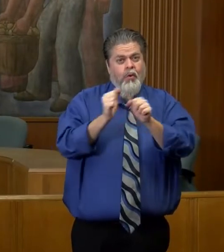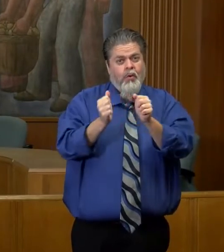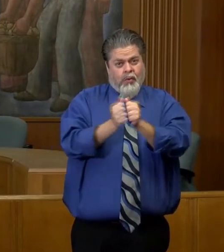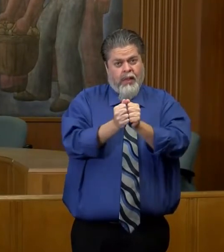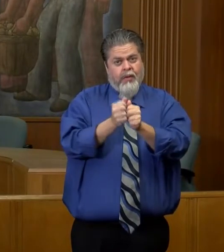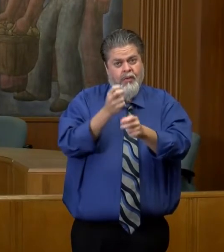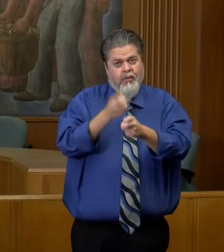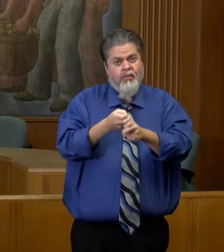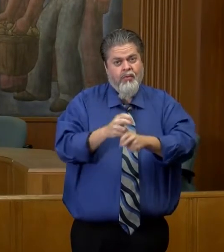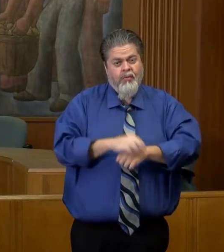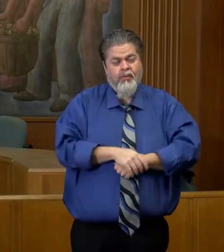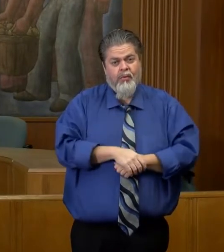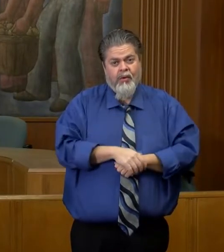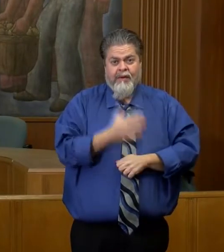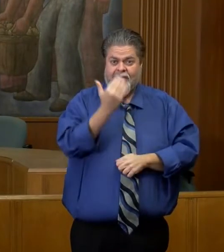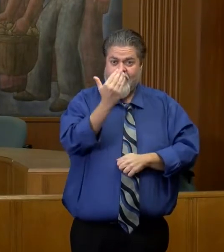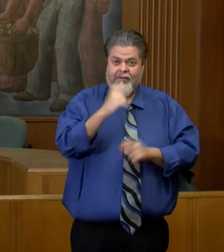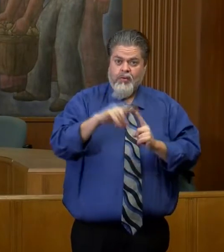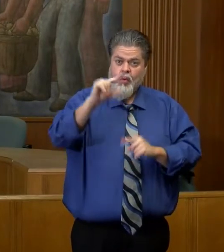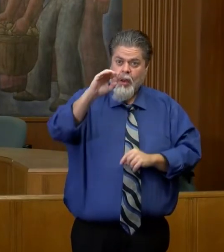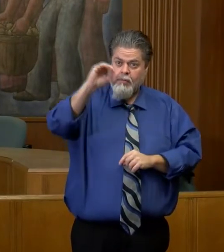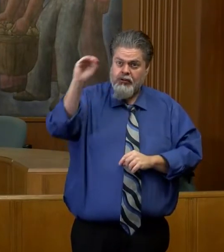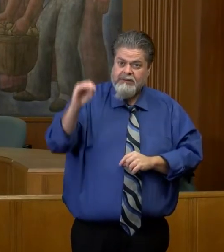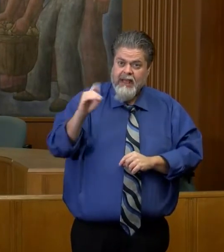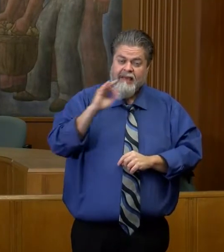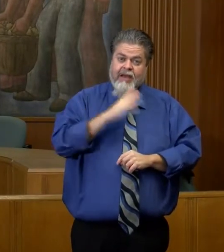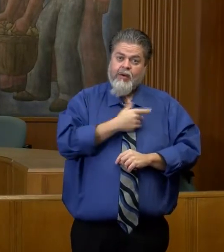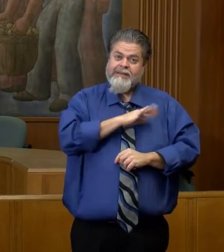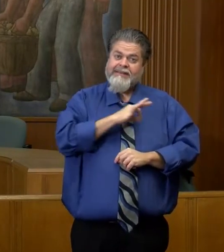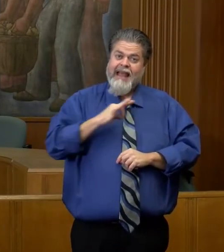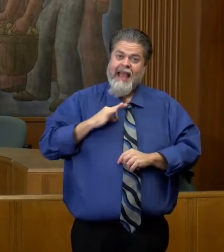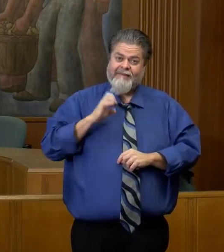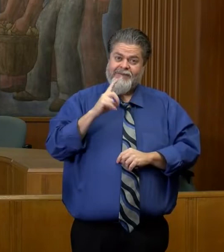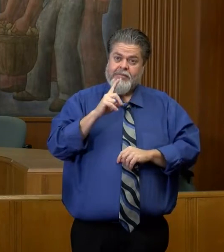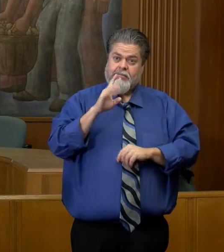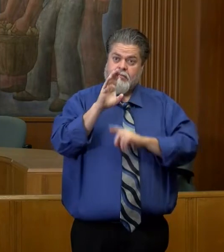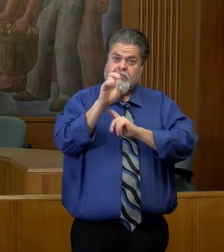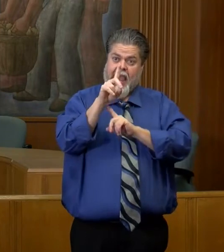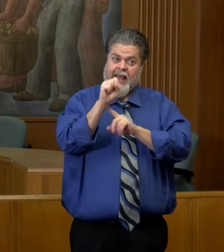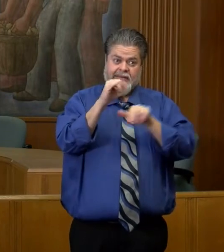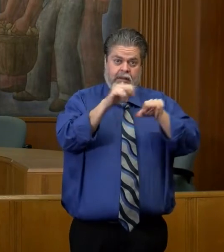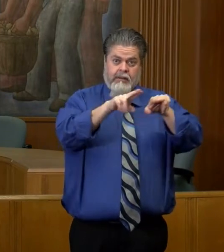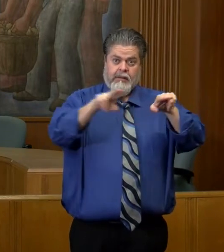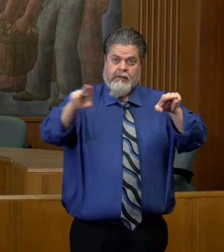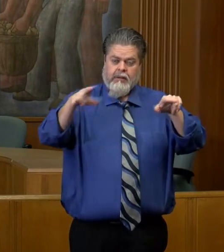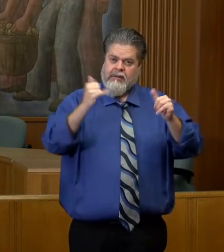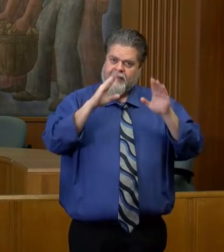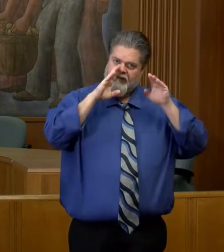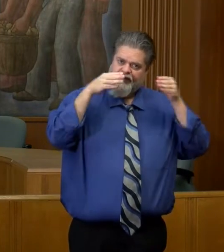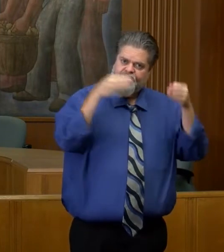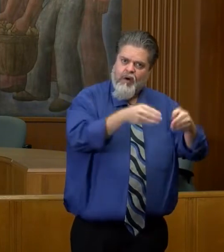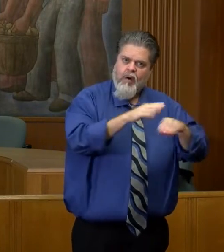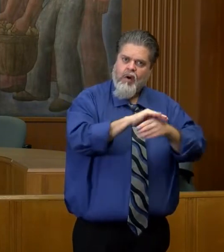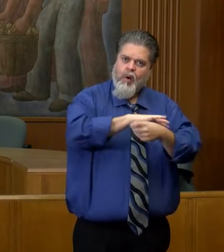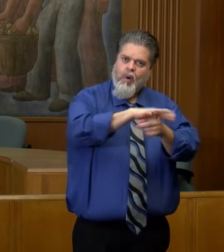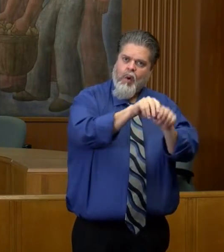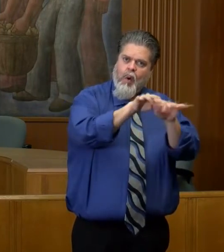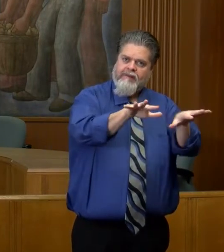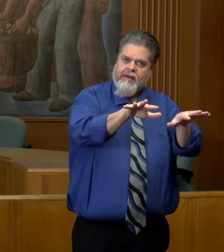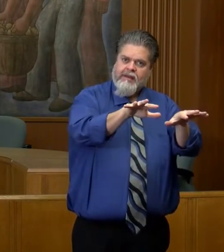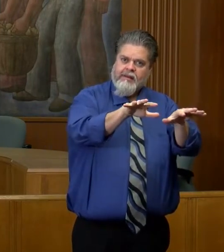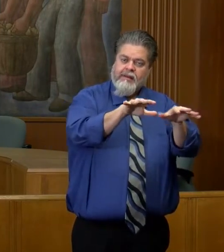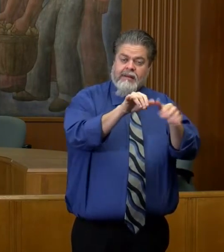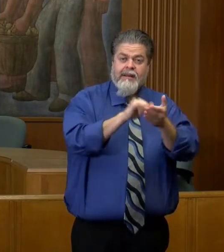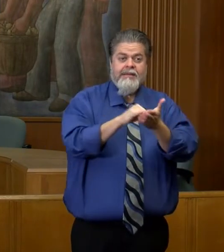Approximately 15 to 20 percent of staffed beds right now are being used for covid. What